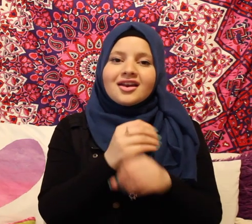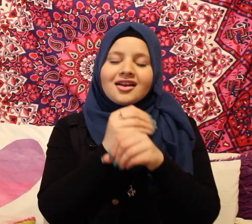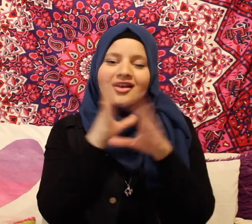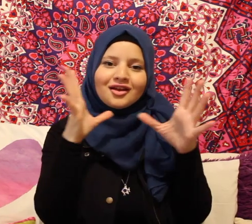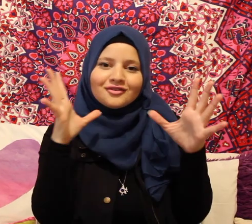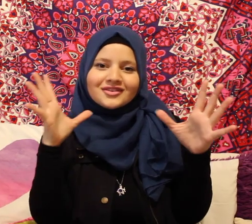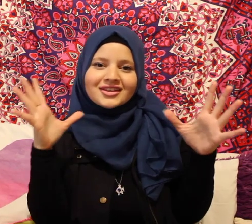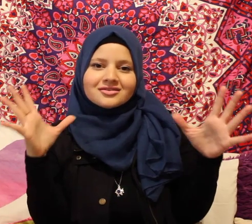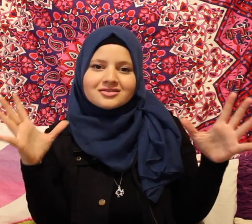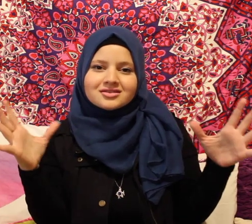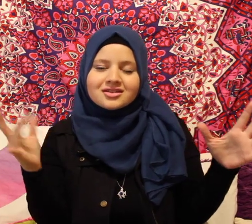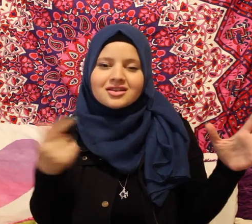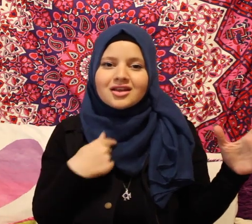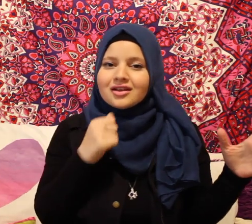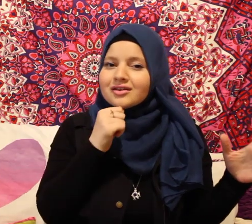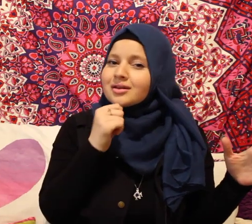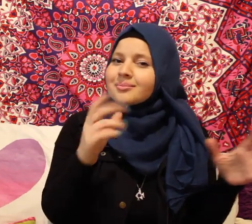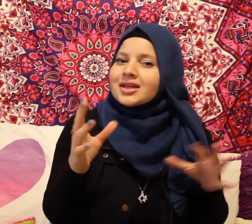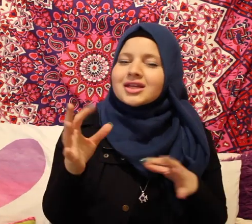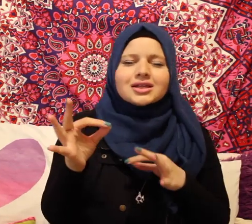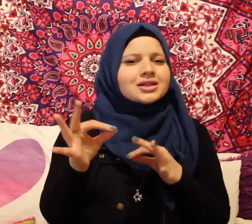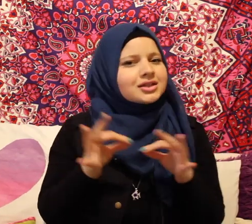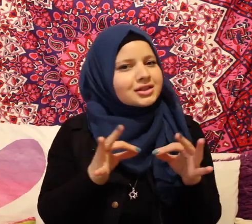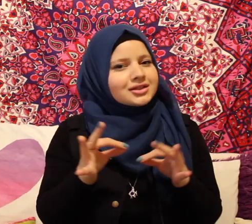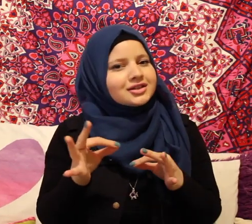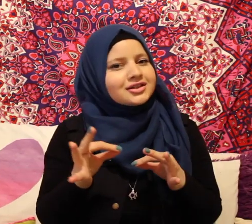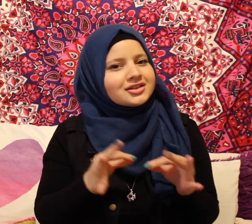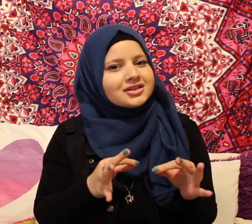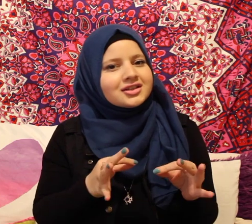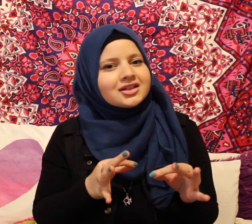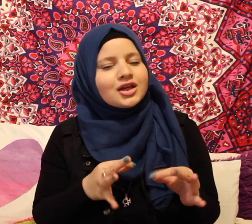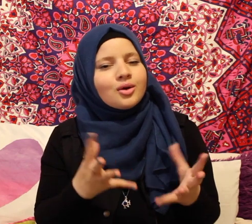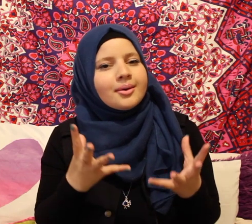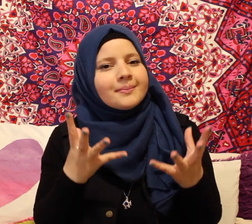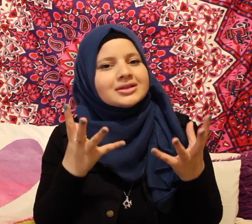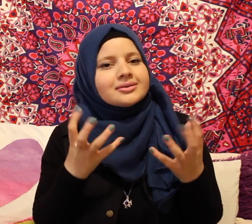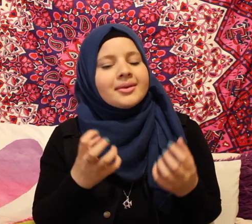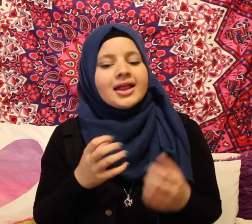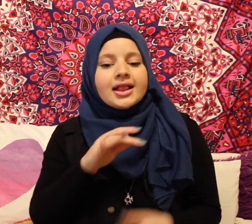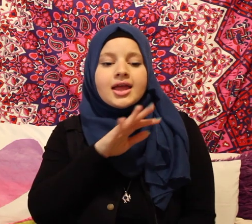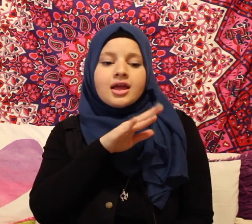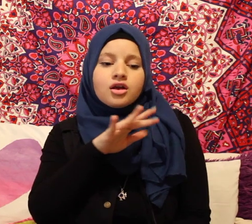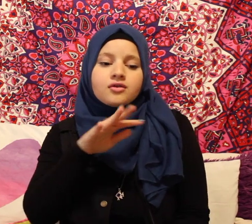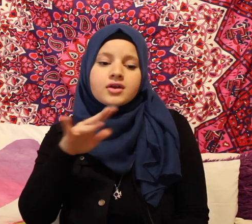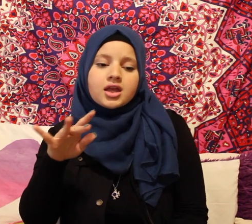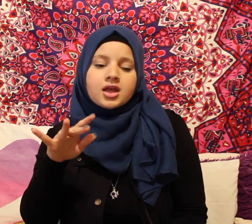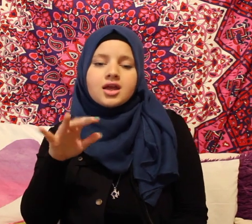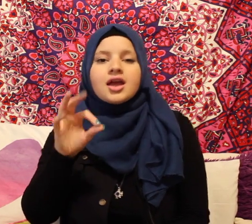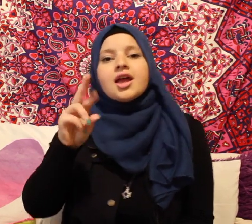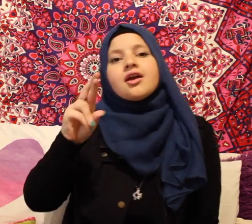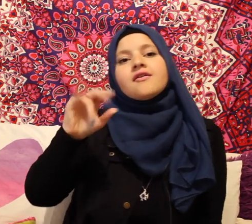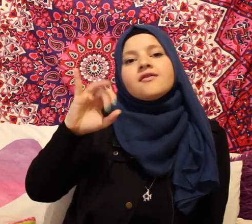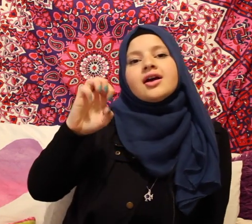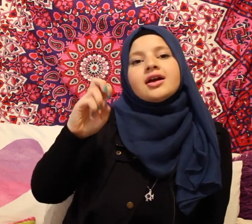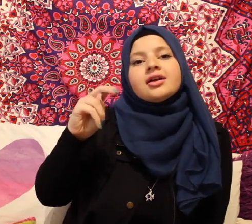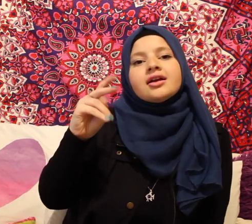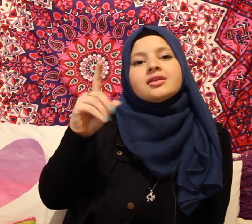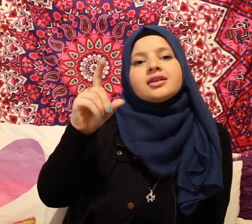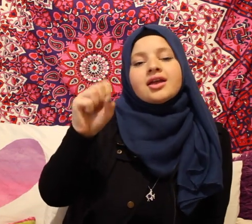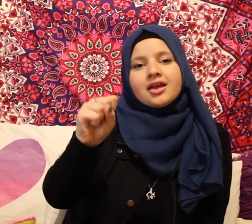made it obvious? Haven't I made it clear? Want me to spell it out for you, F-R-I-N